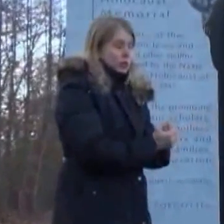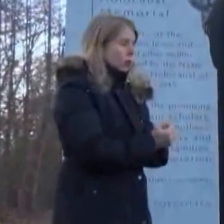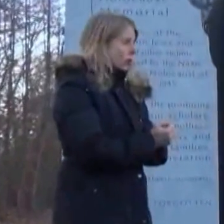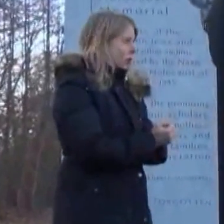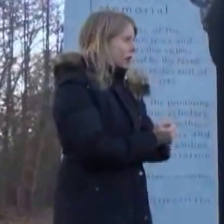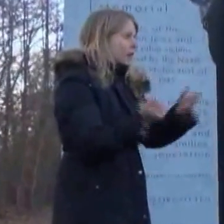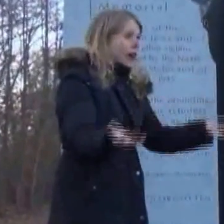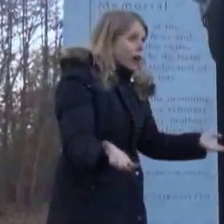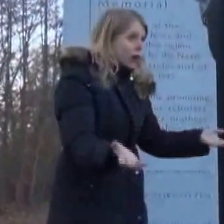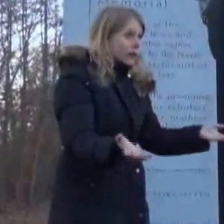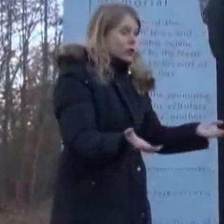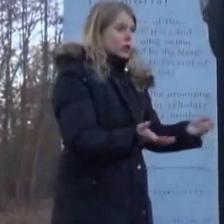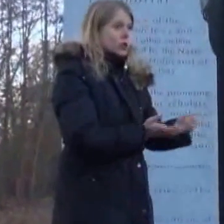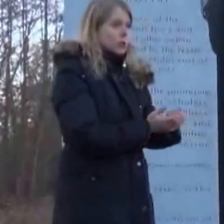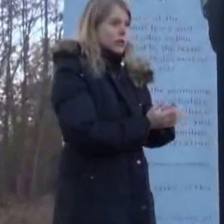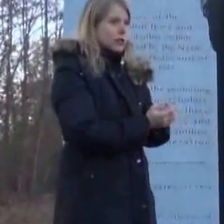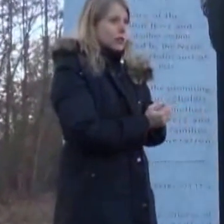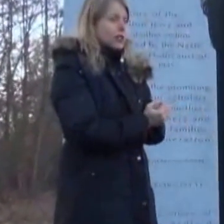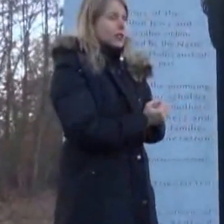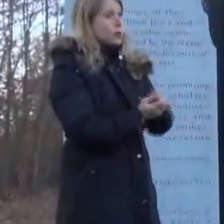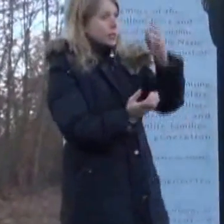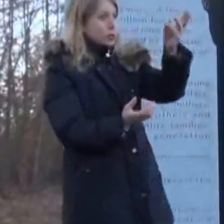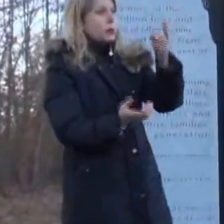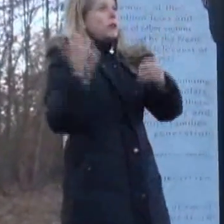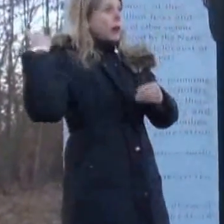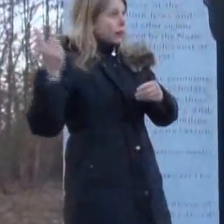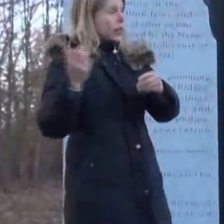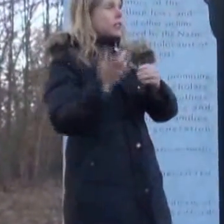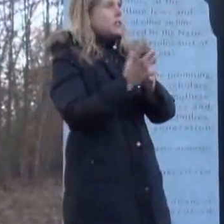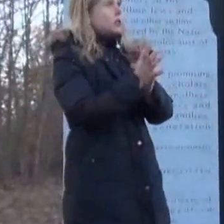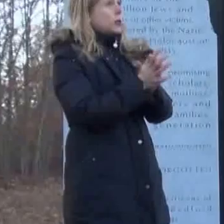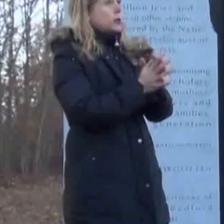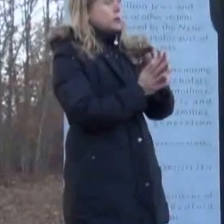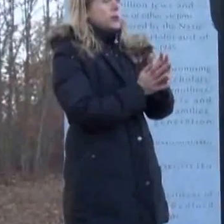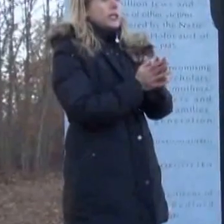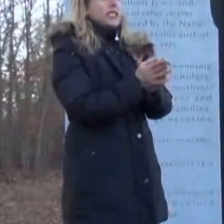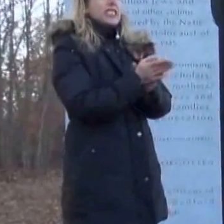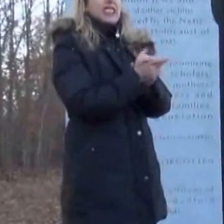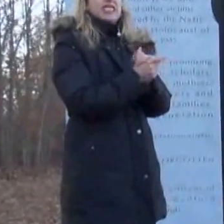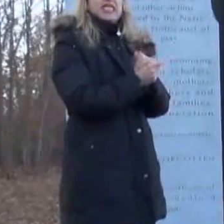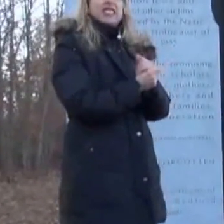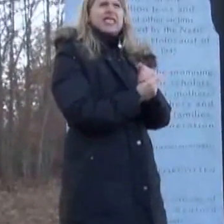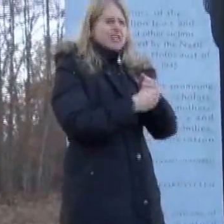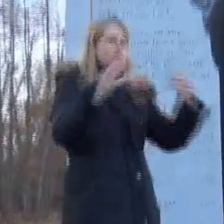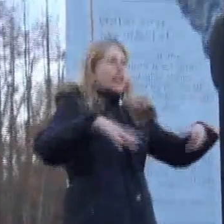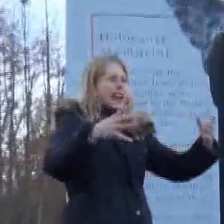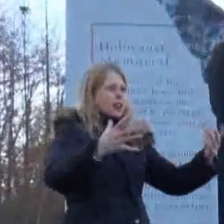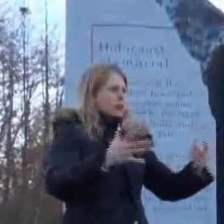Or Rabbi Hartman should do it. I mean, we had three rabbis in the room. I was like, somebody else.